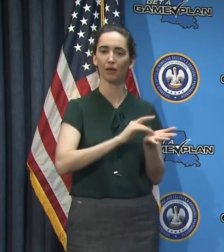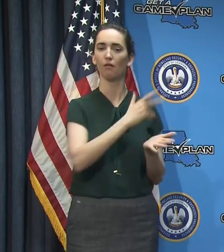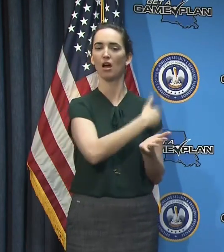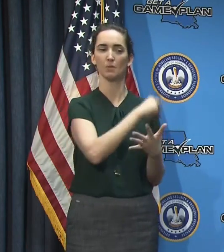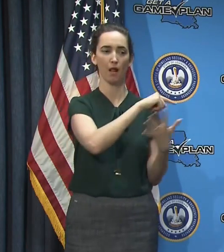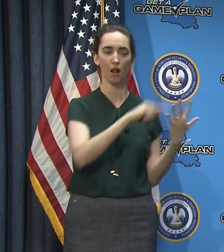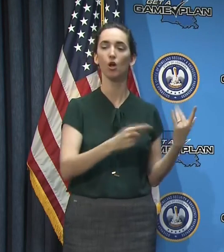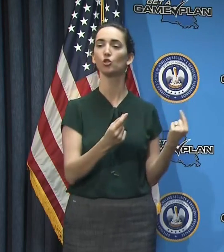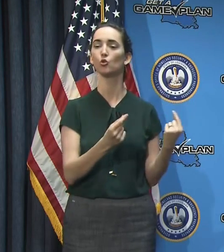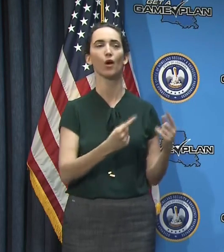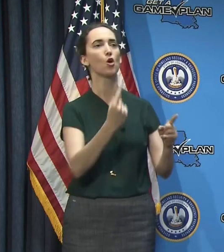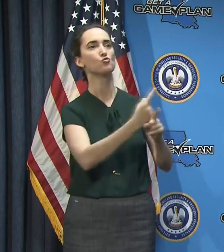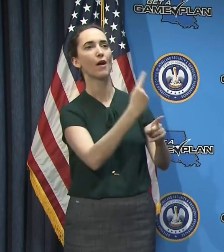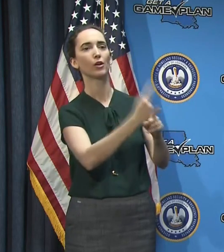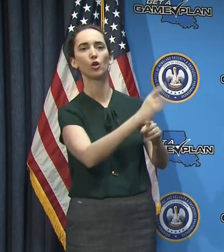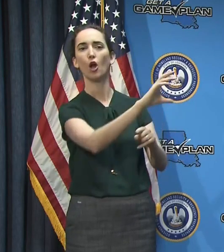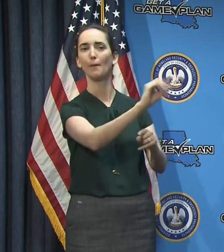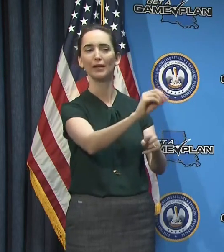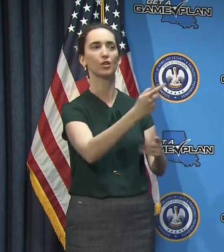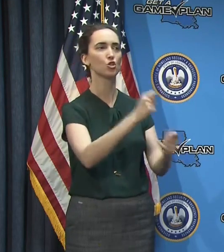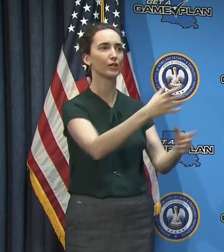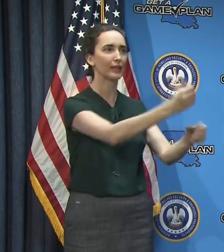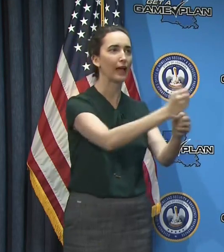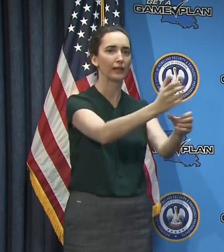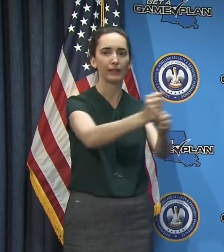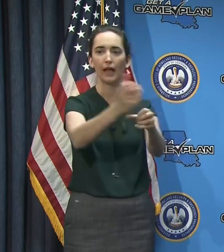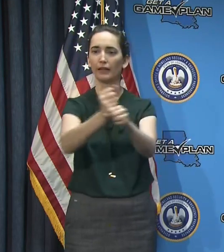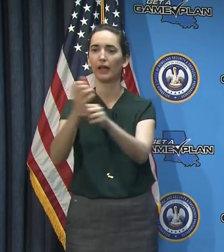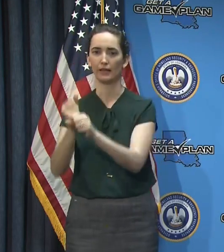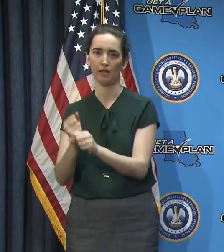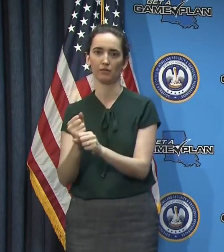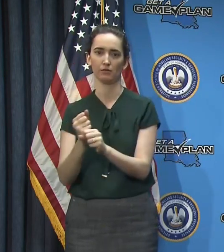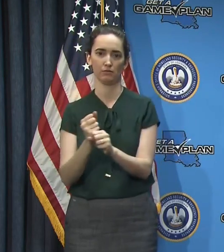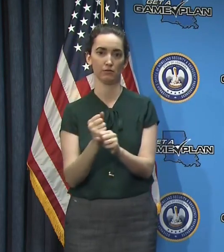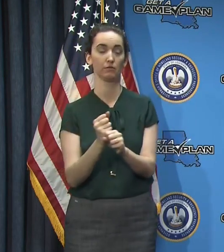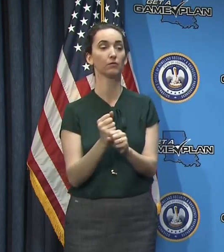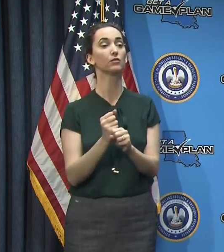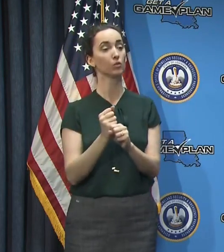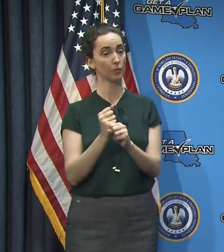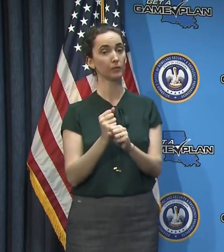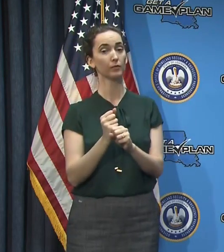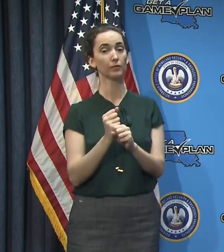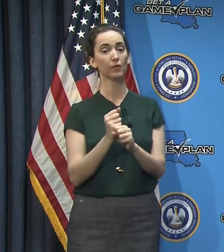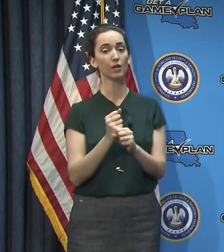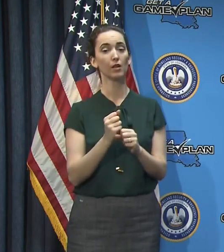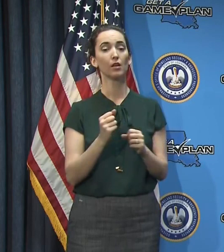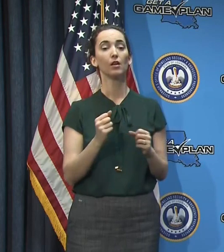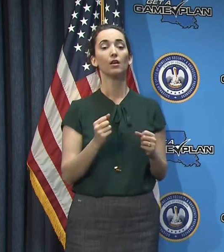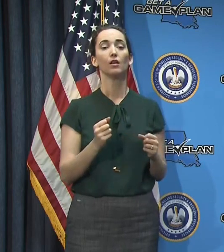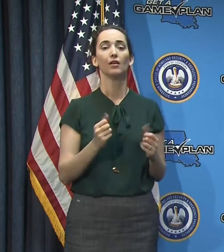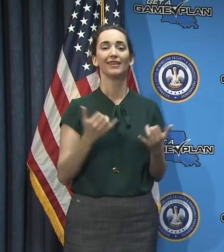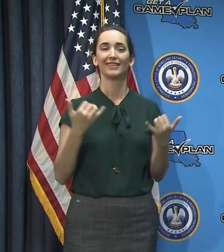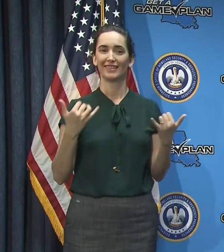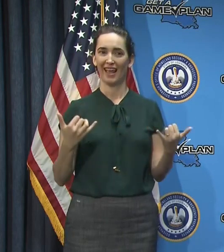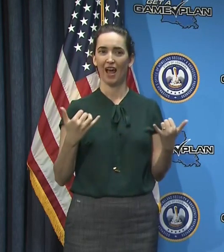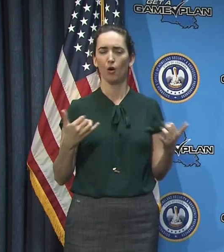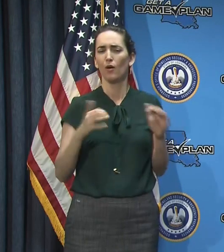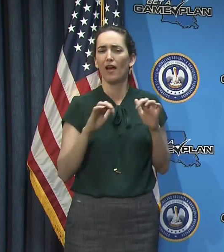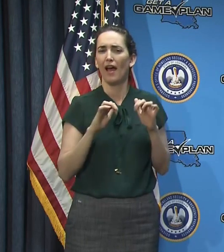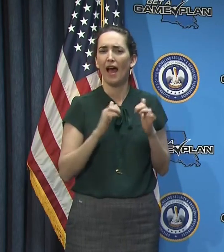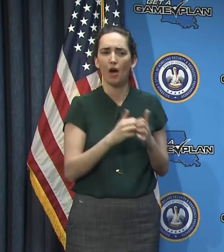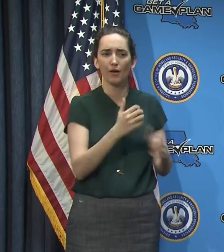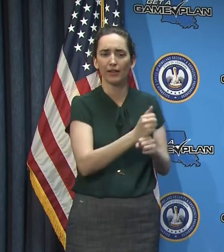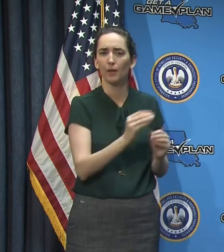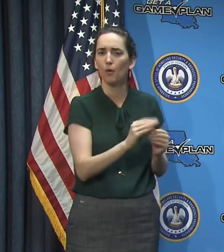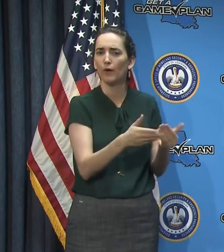from the traditional distributors and vendors. And in order to facilitate, uh, that, that the effort nationally would be to